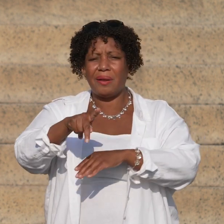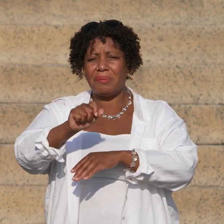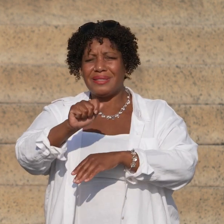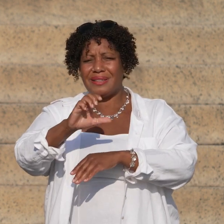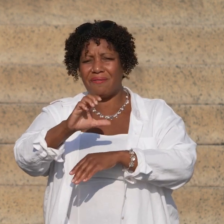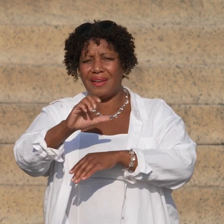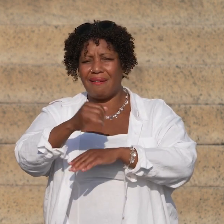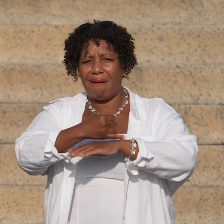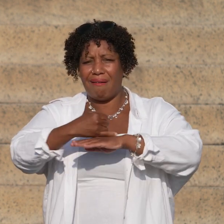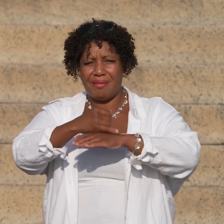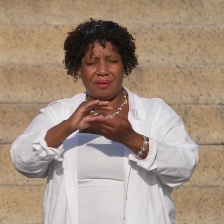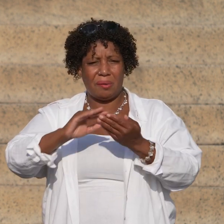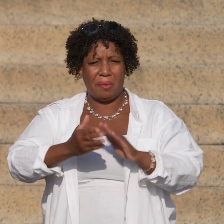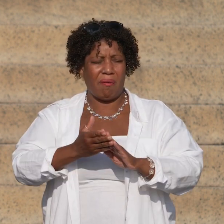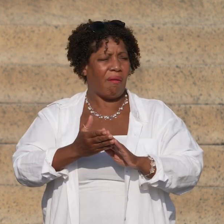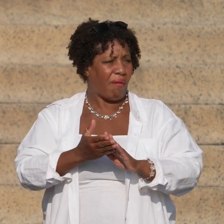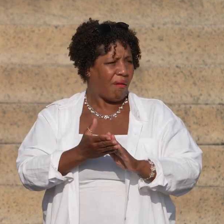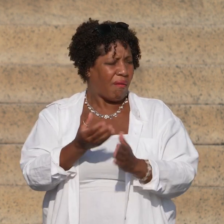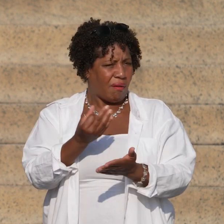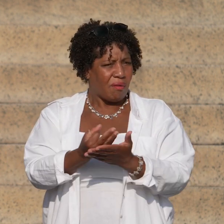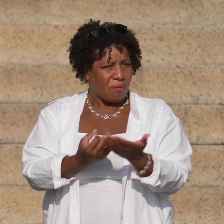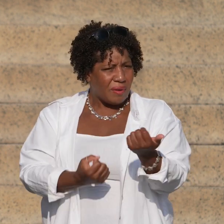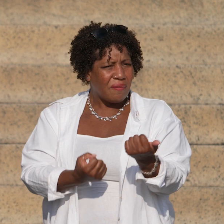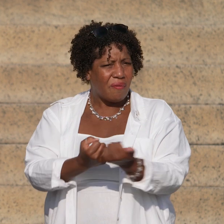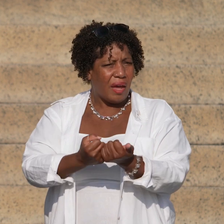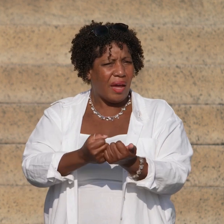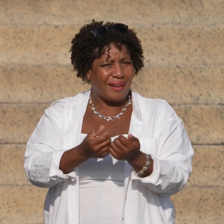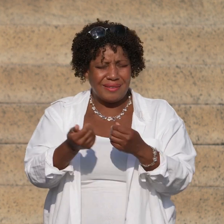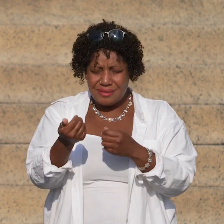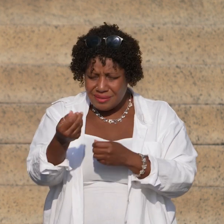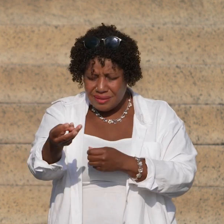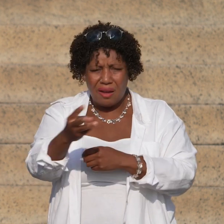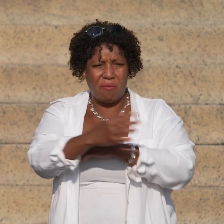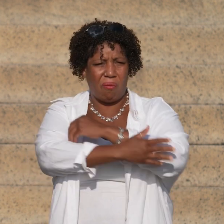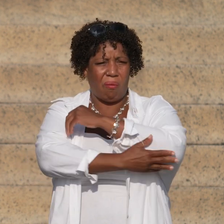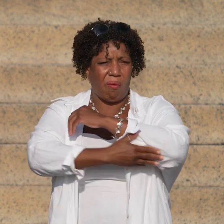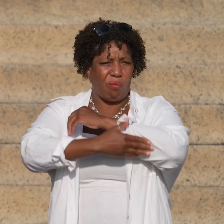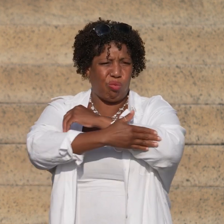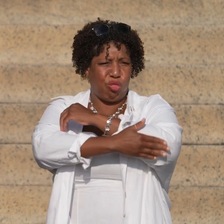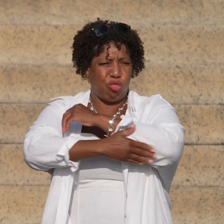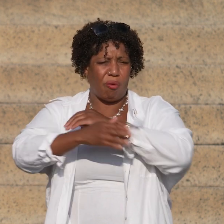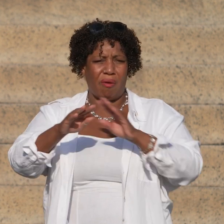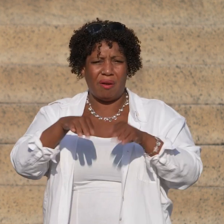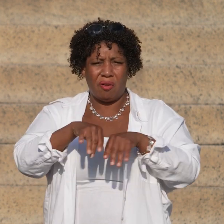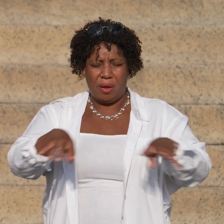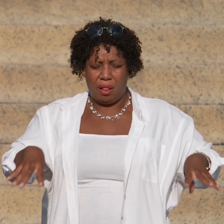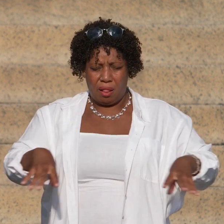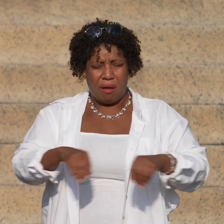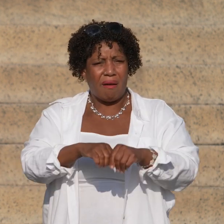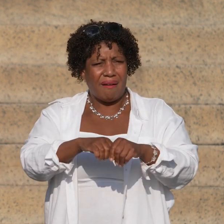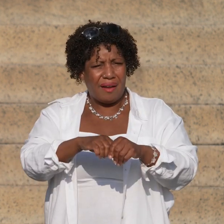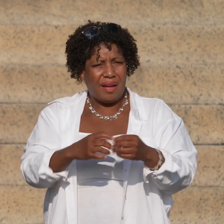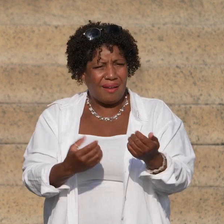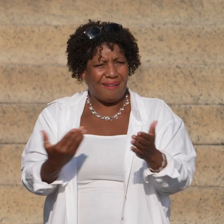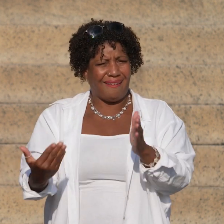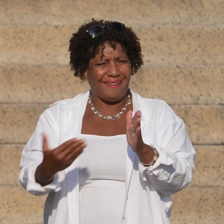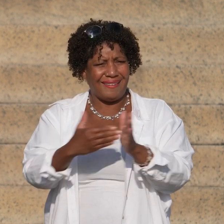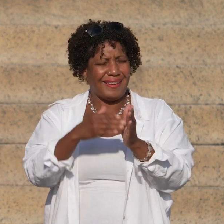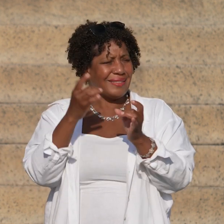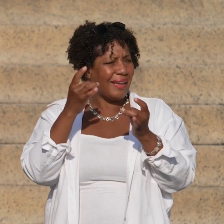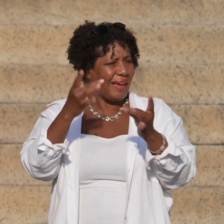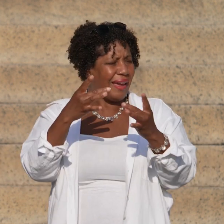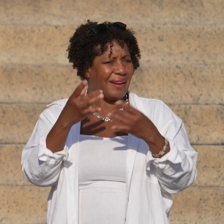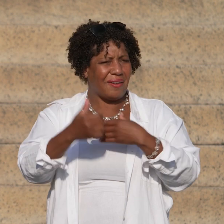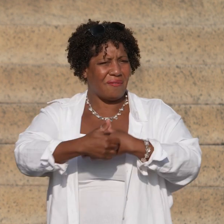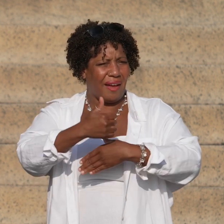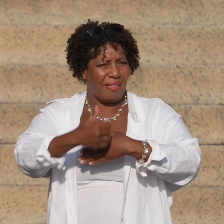community. We fund organizations across the country and convene all sectors to mobilize against hate and violence,